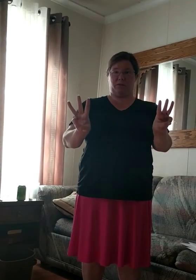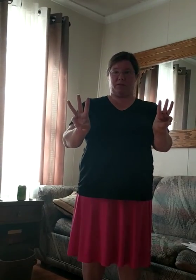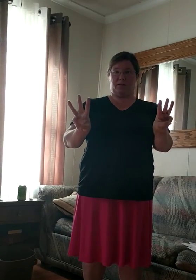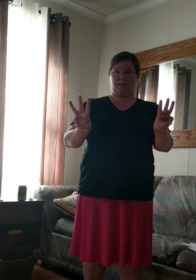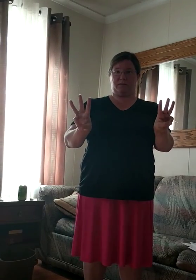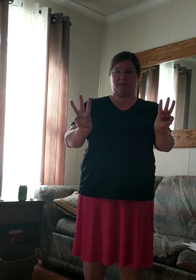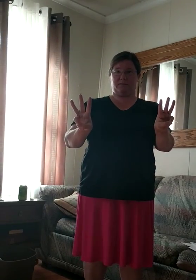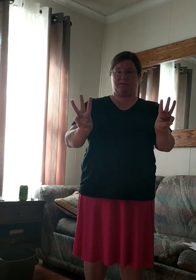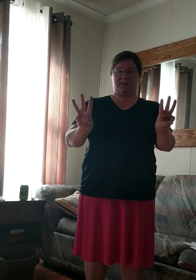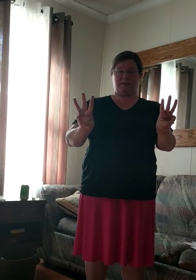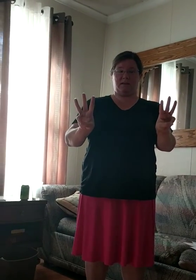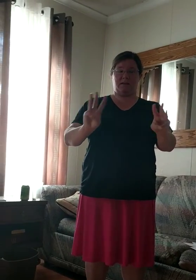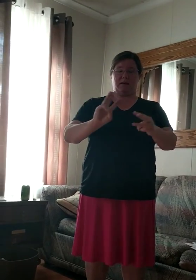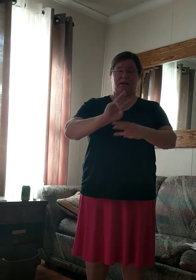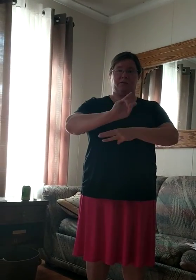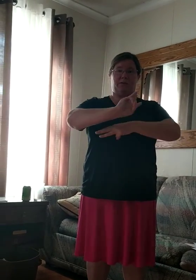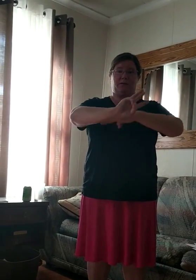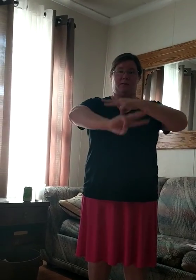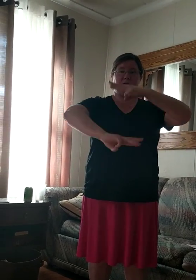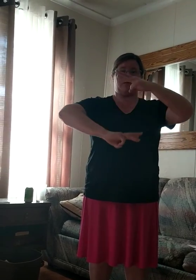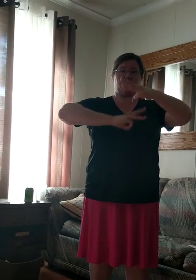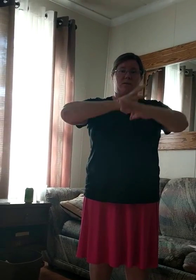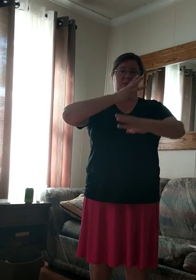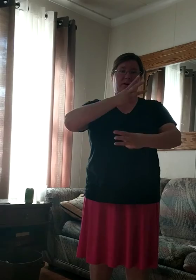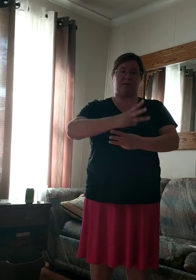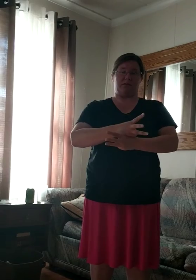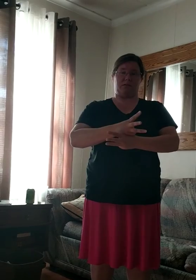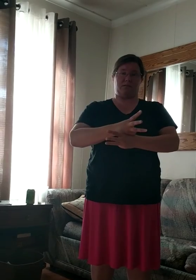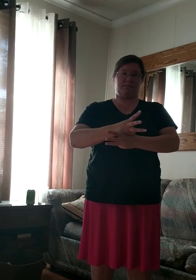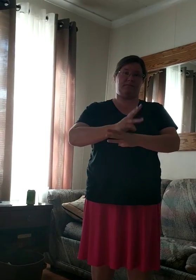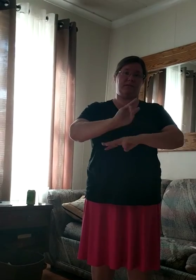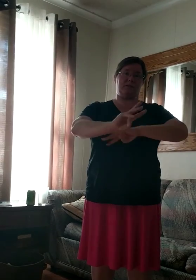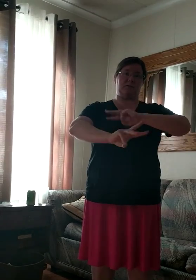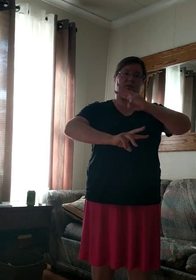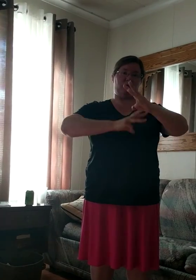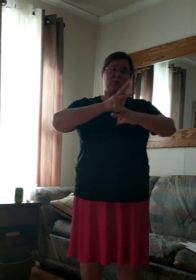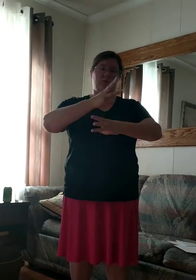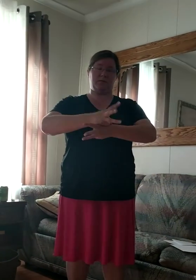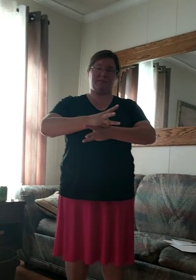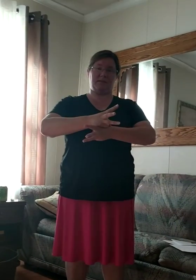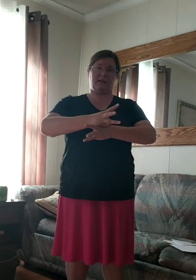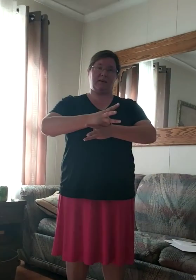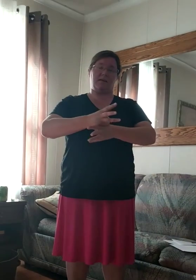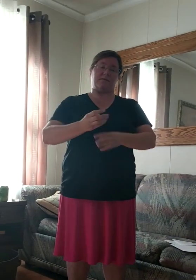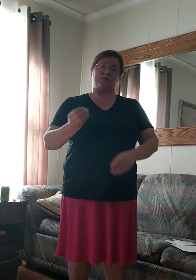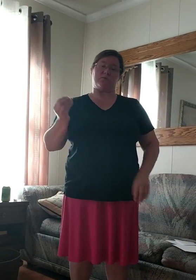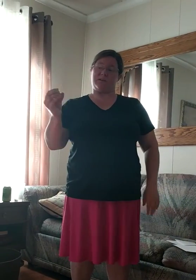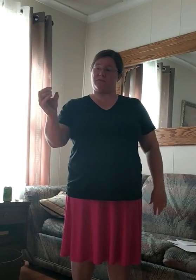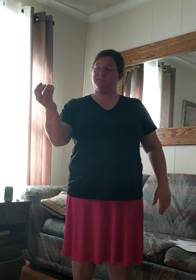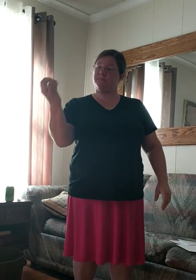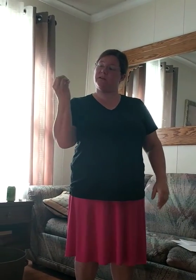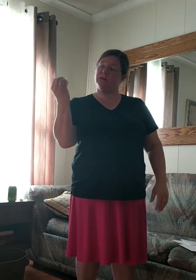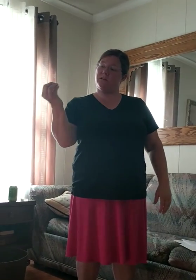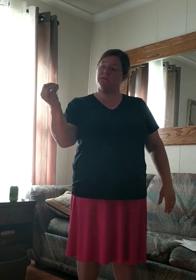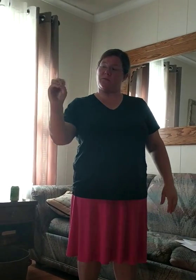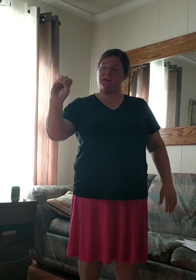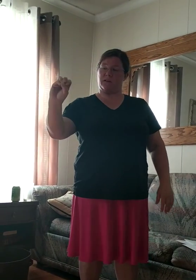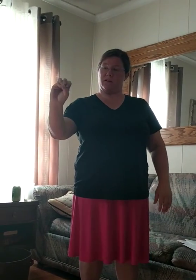hands. And we circle them around each other. Tell the world. The treasure. So, we're going to cup